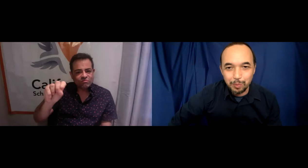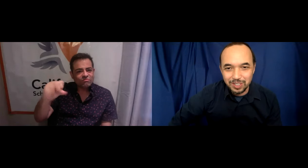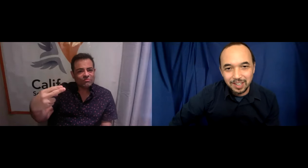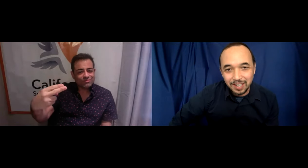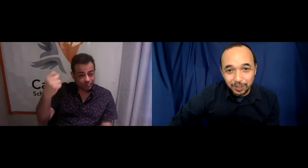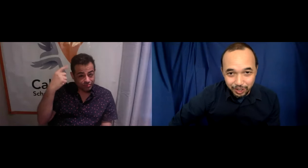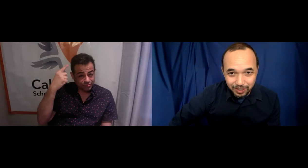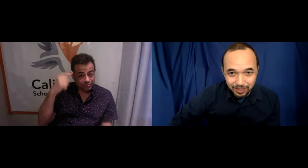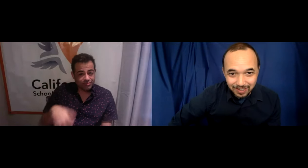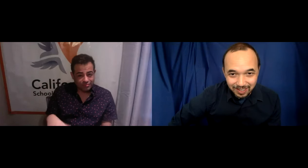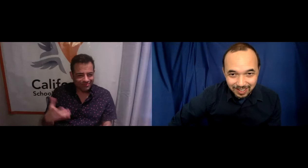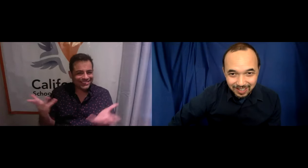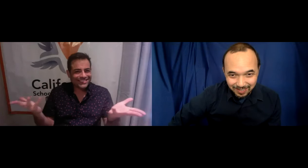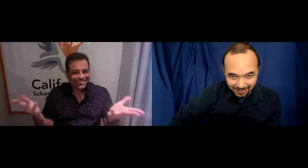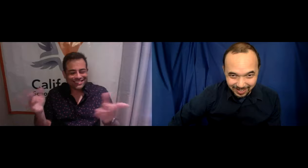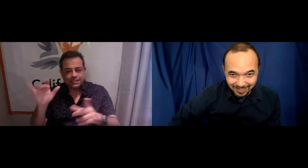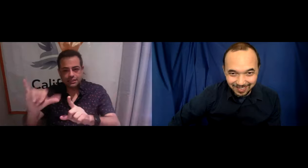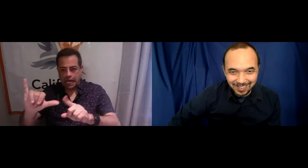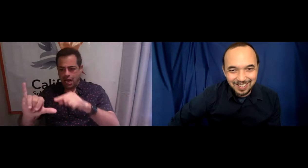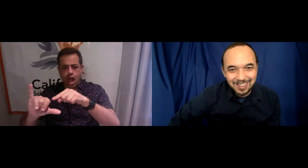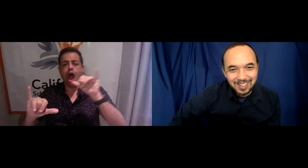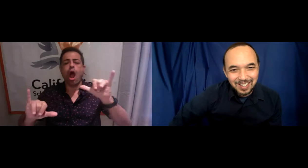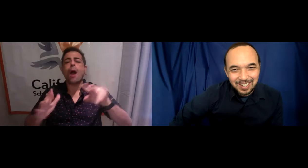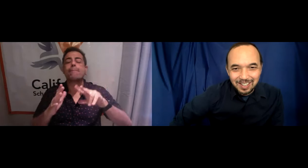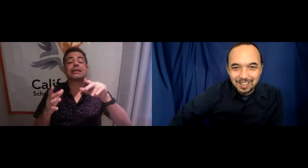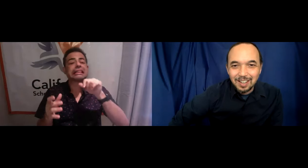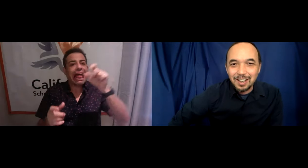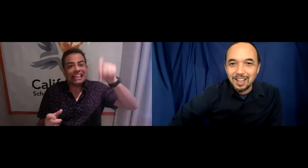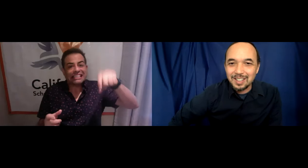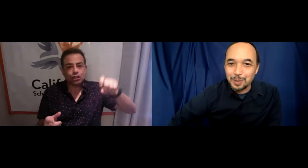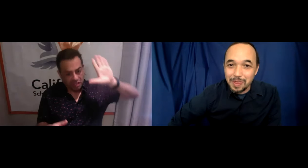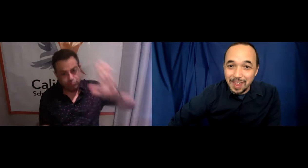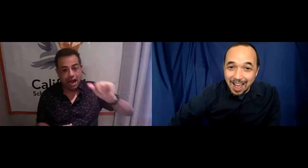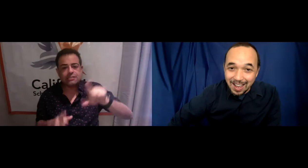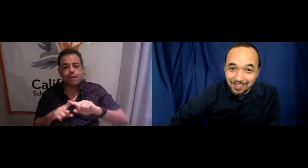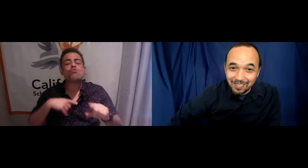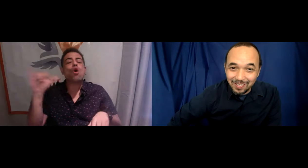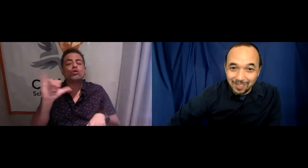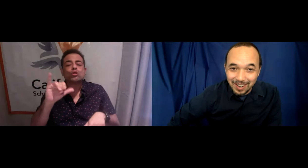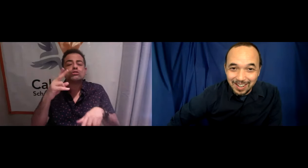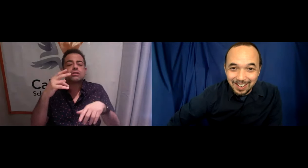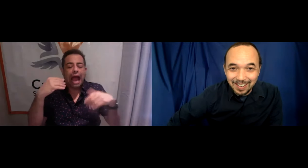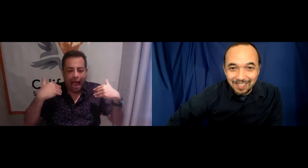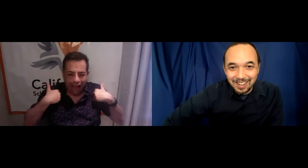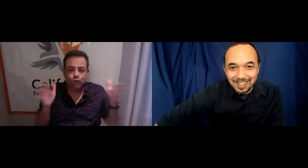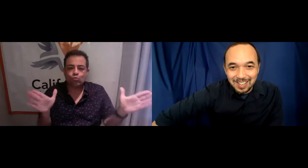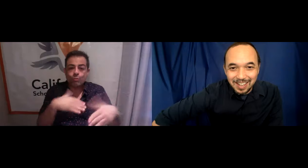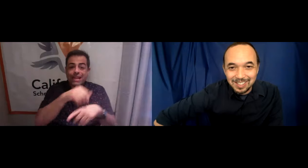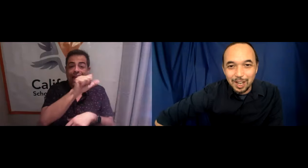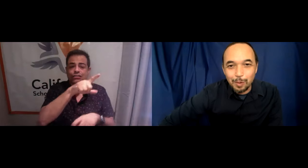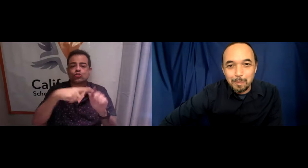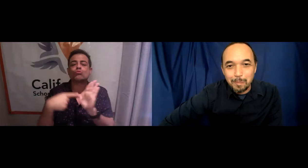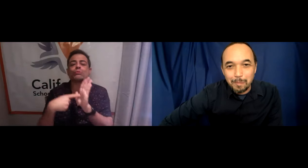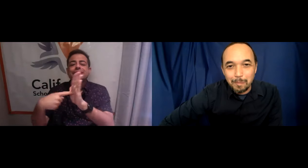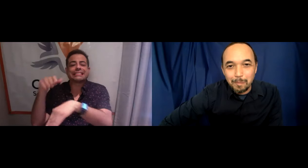to represent English, right? And so that, right, it's